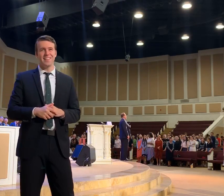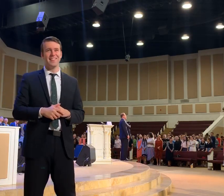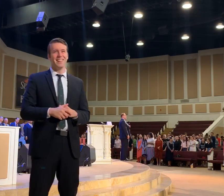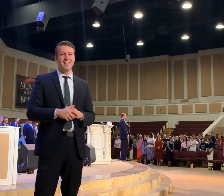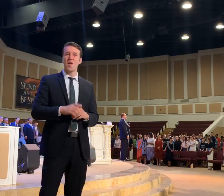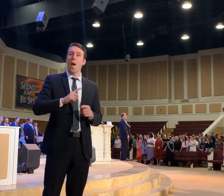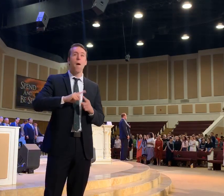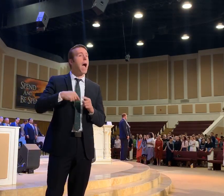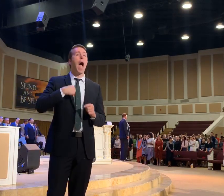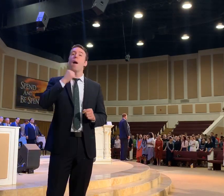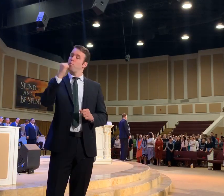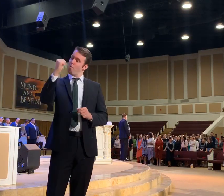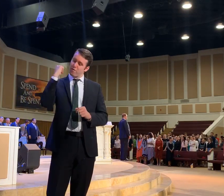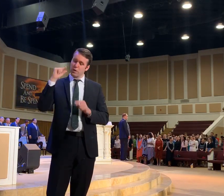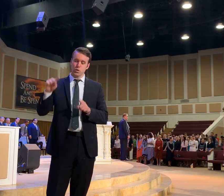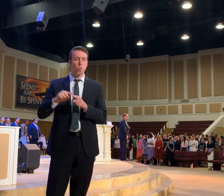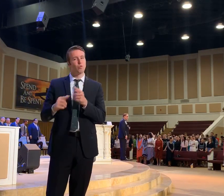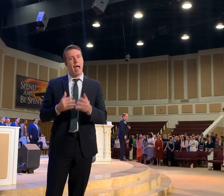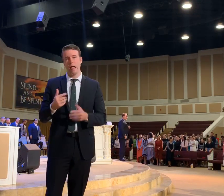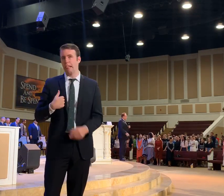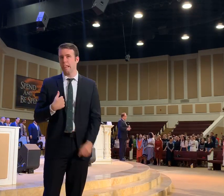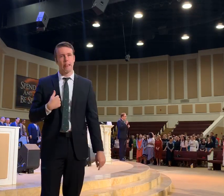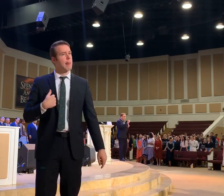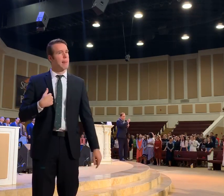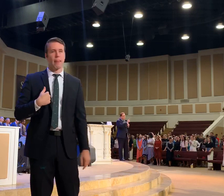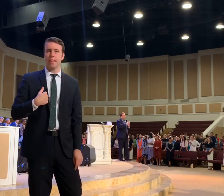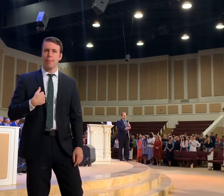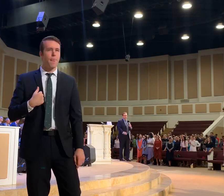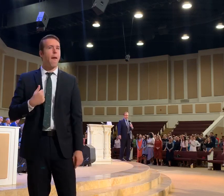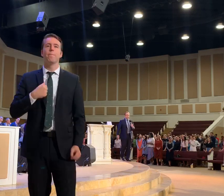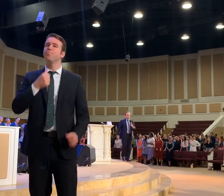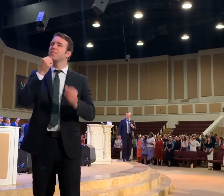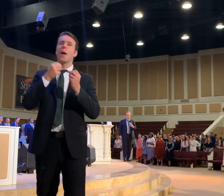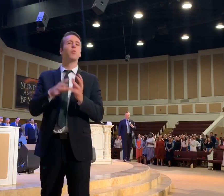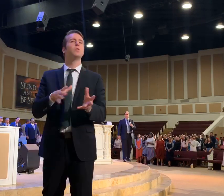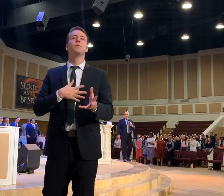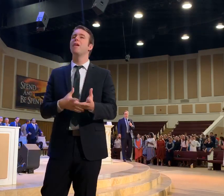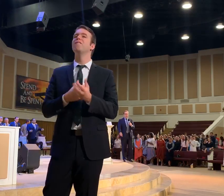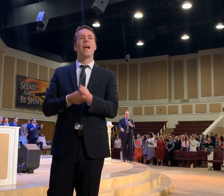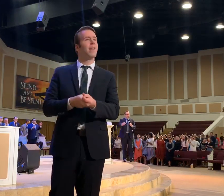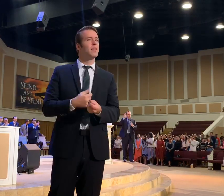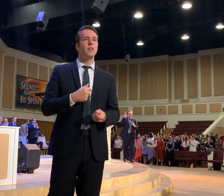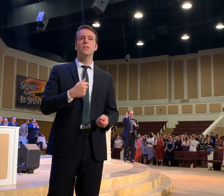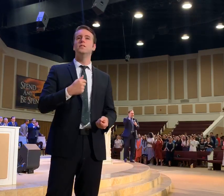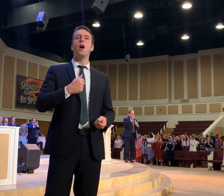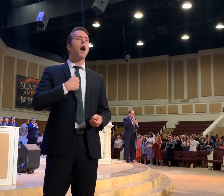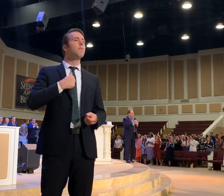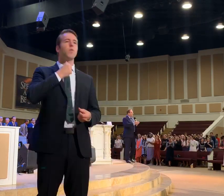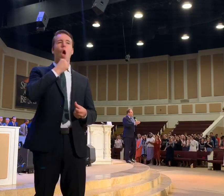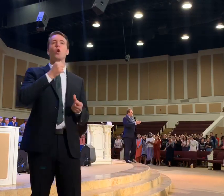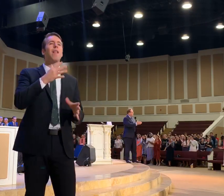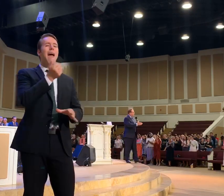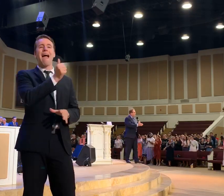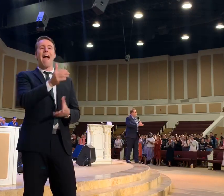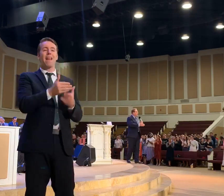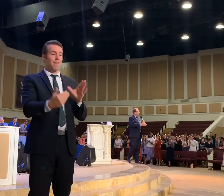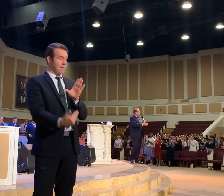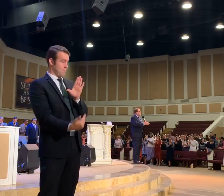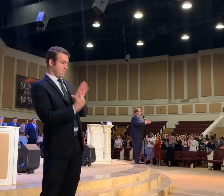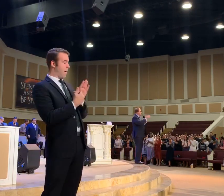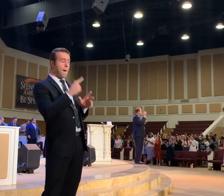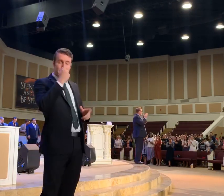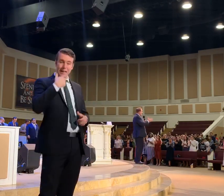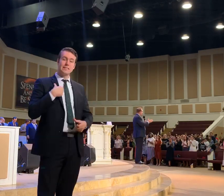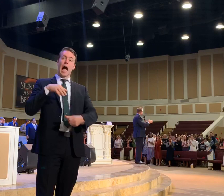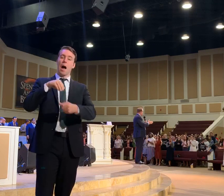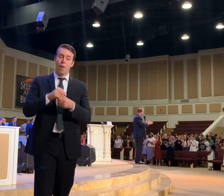But I ain't going to hell. And I'm losing my faith. I'm not going to get anything. Because I'm part